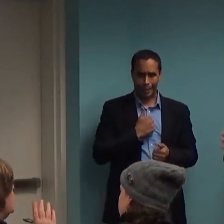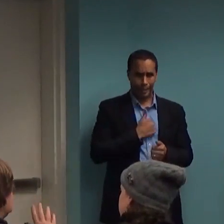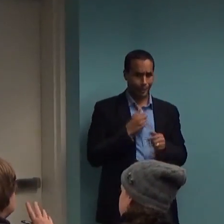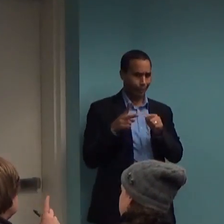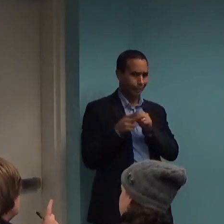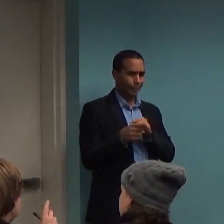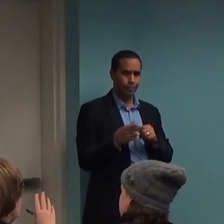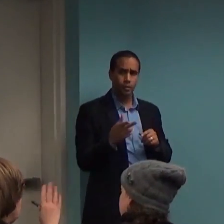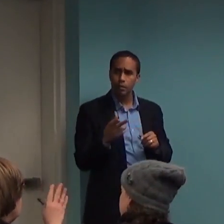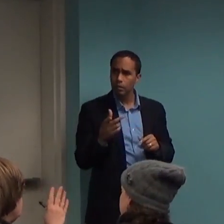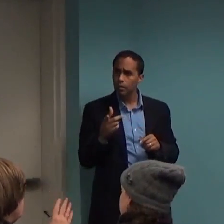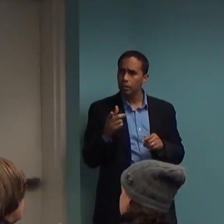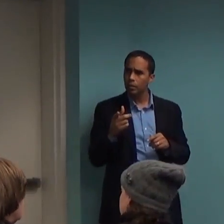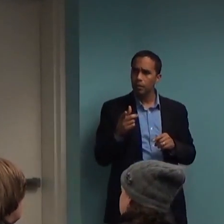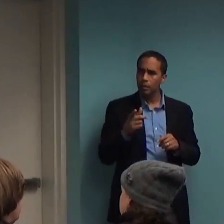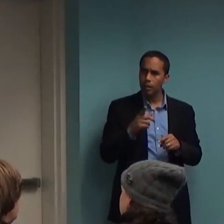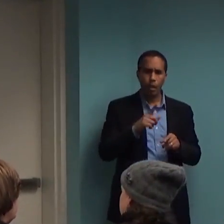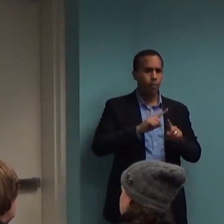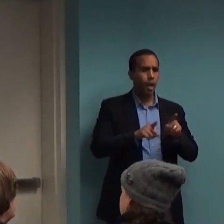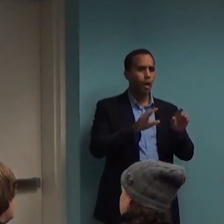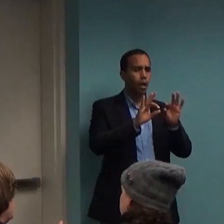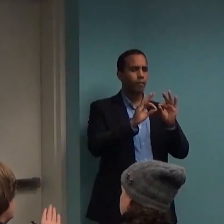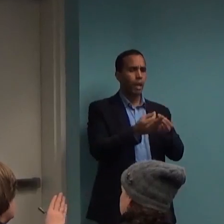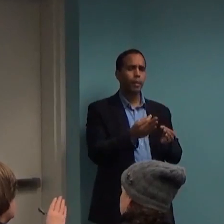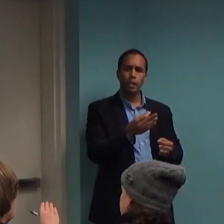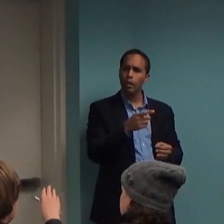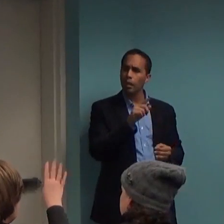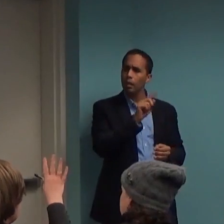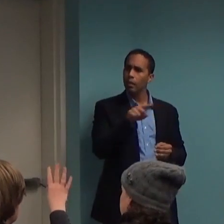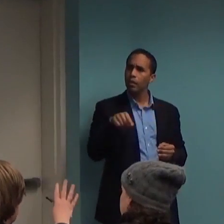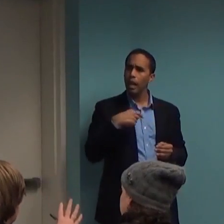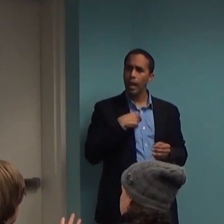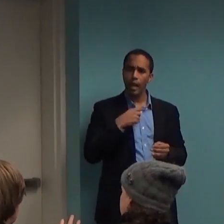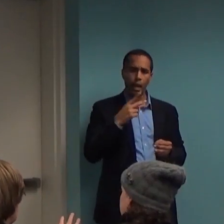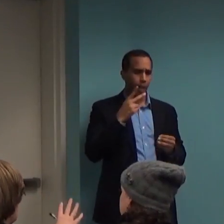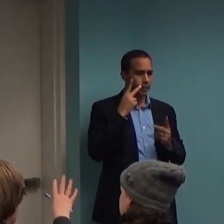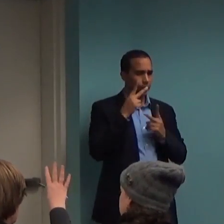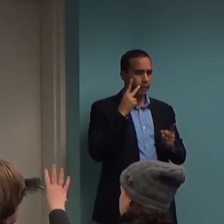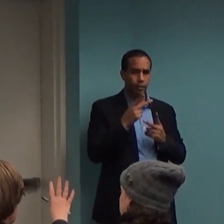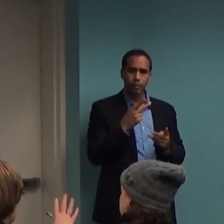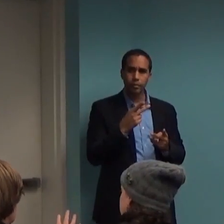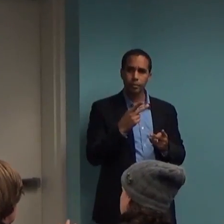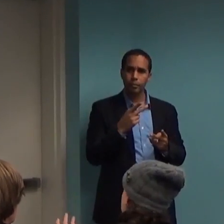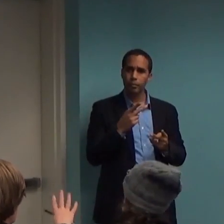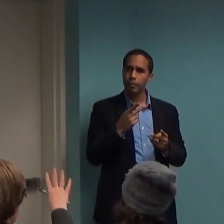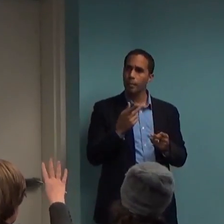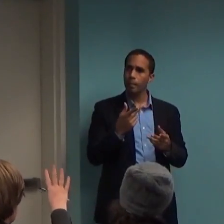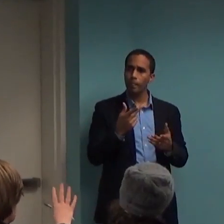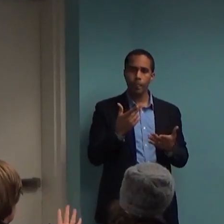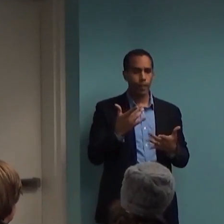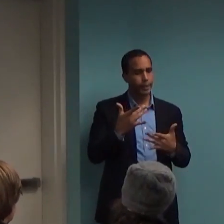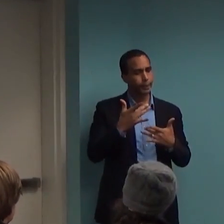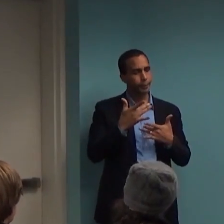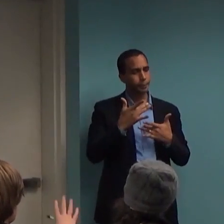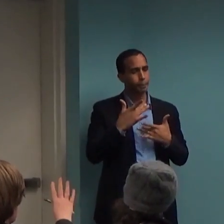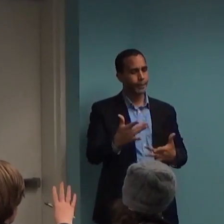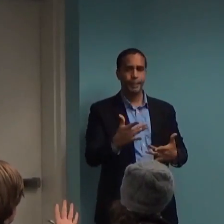Finish your thoughts. What would you attribute? Would you say that this is, would you see in family's tendencies that people suffer from anxiety,